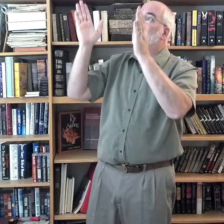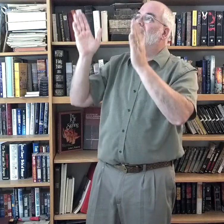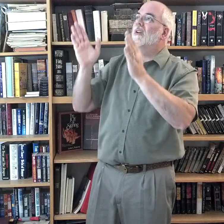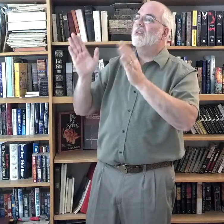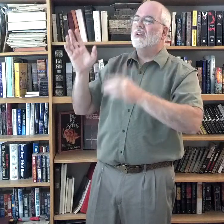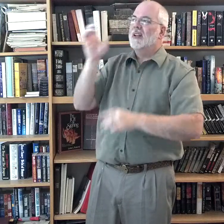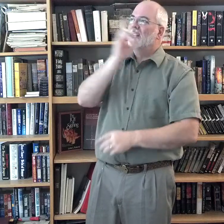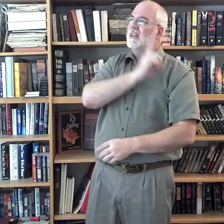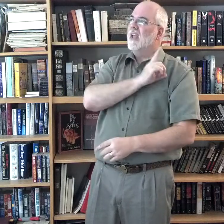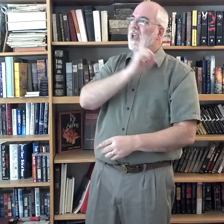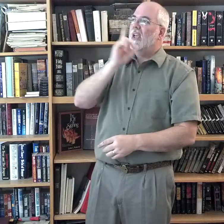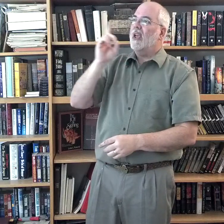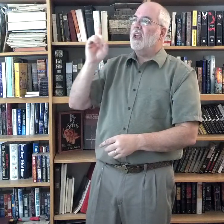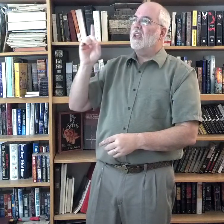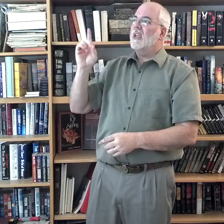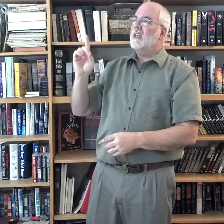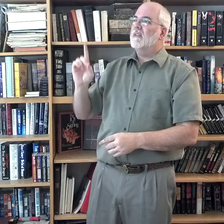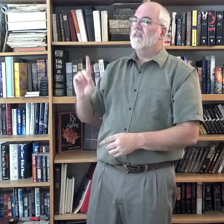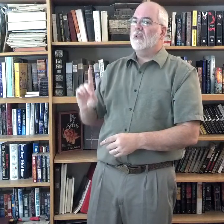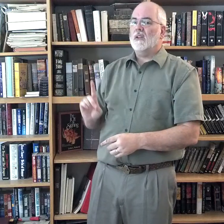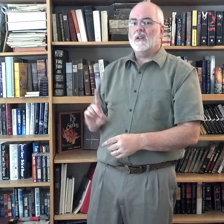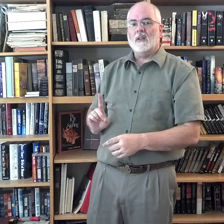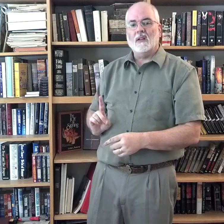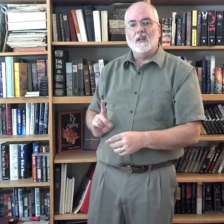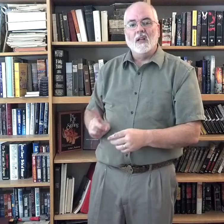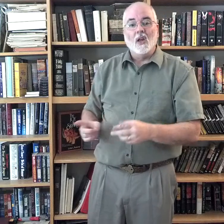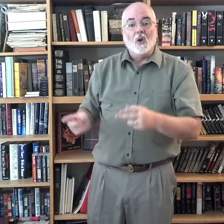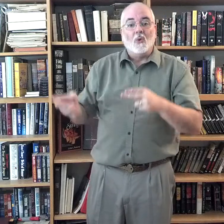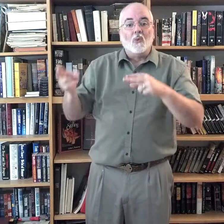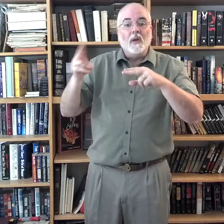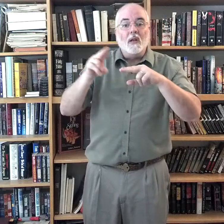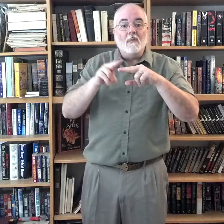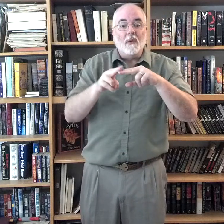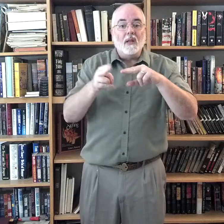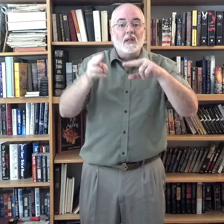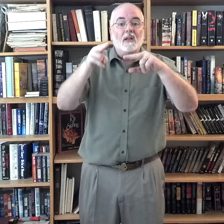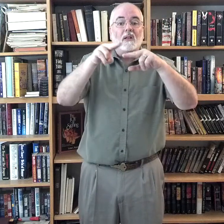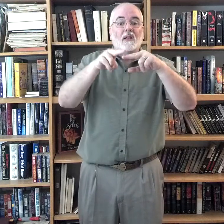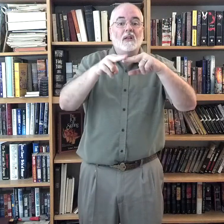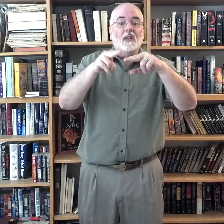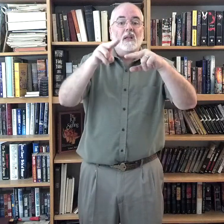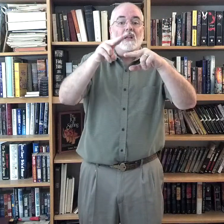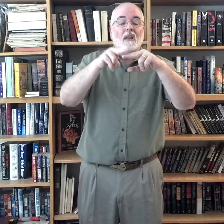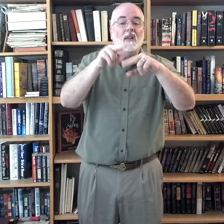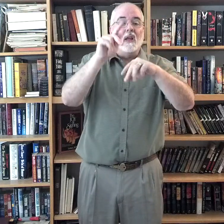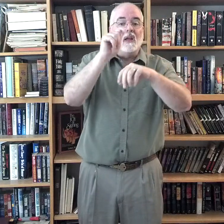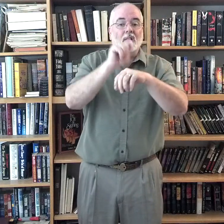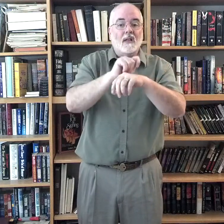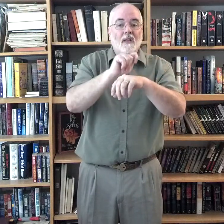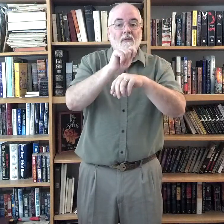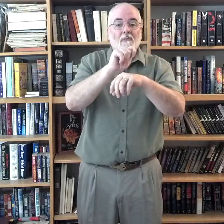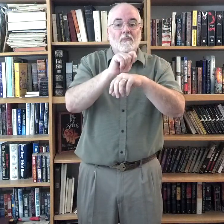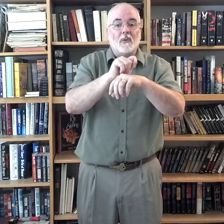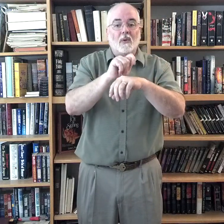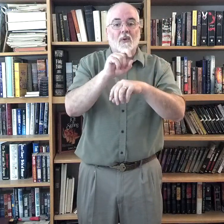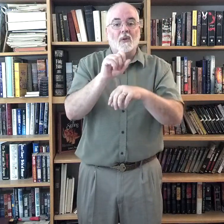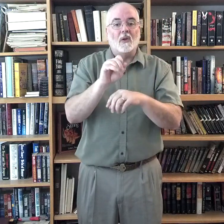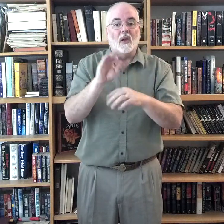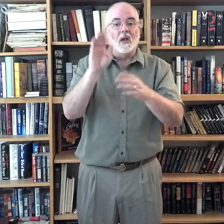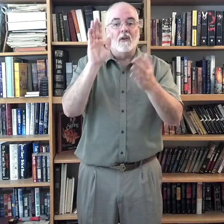David, rebuilding the temple of